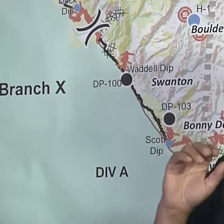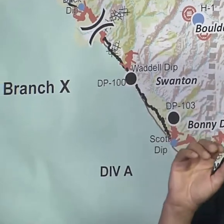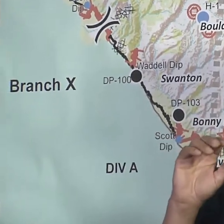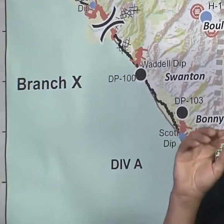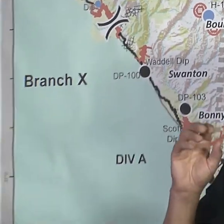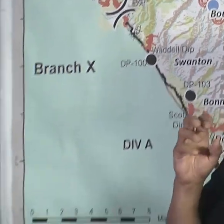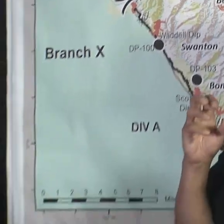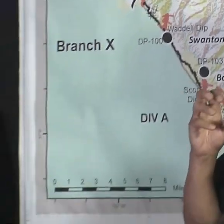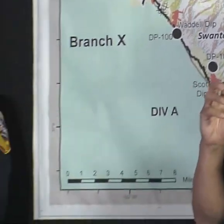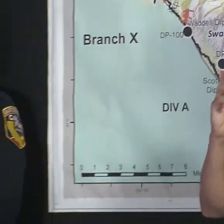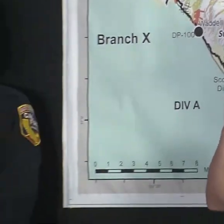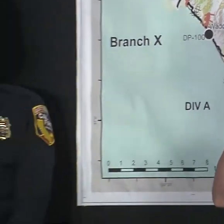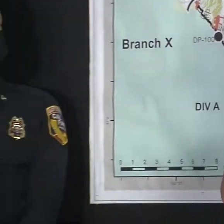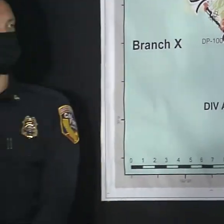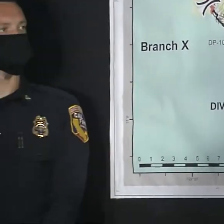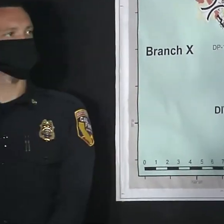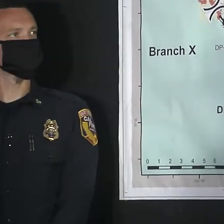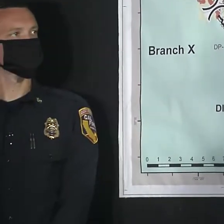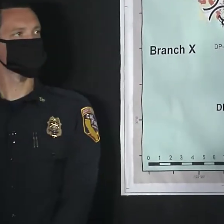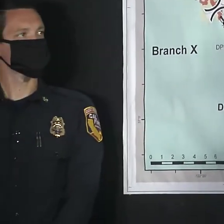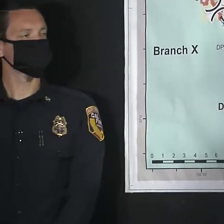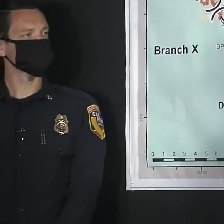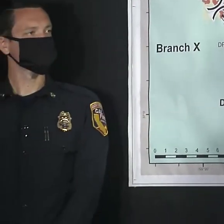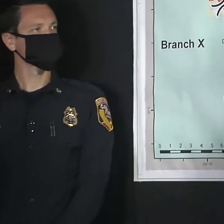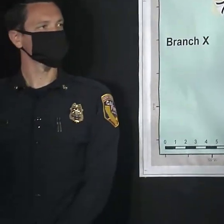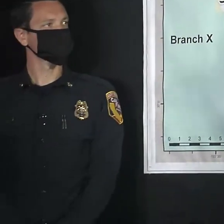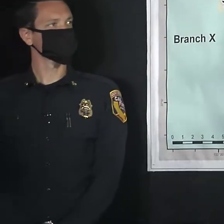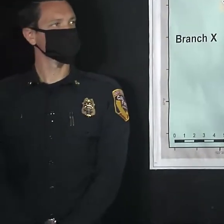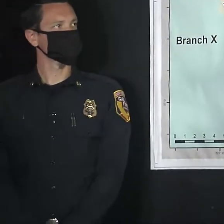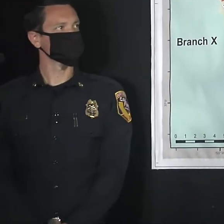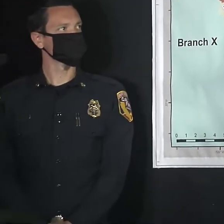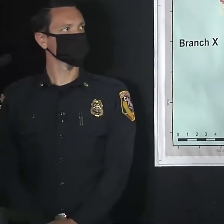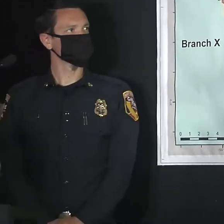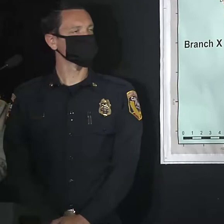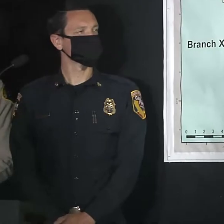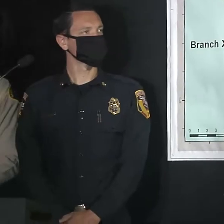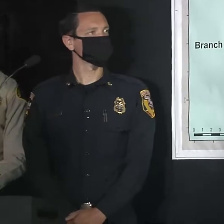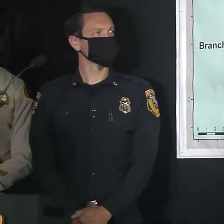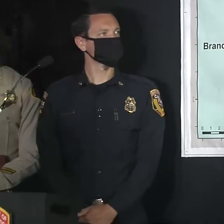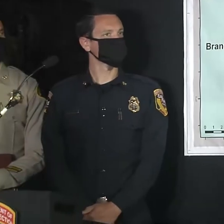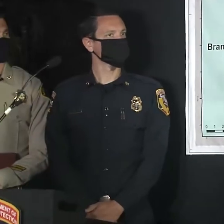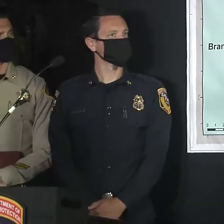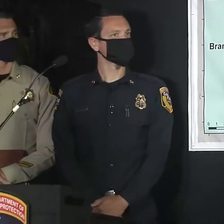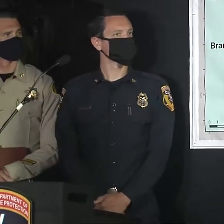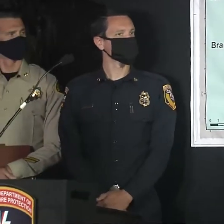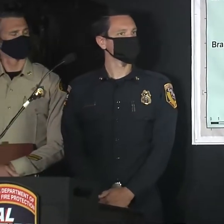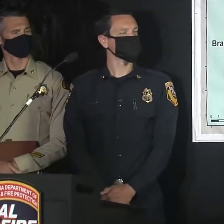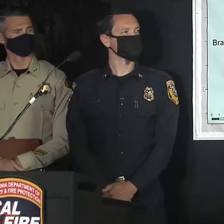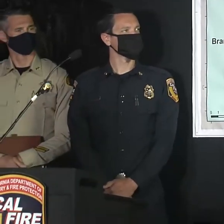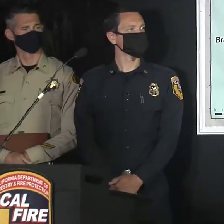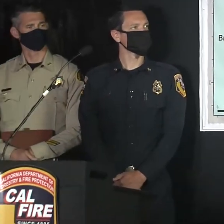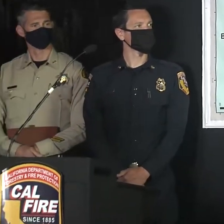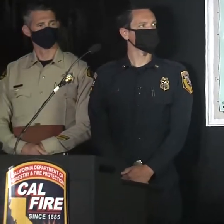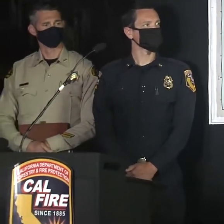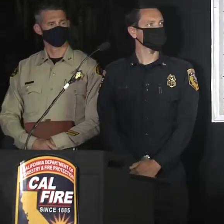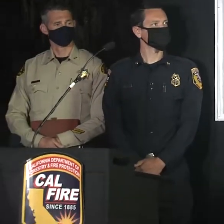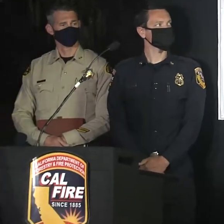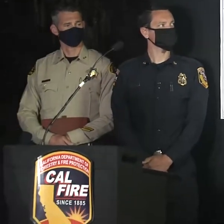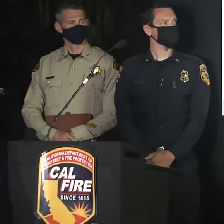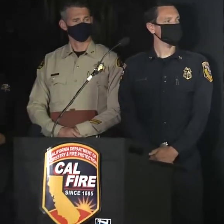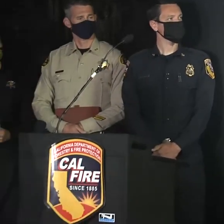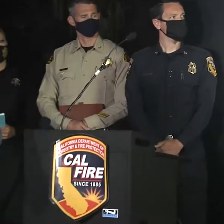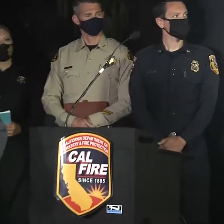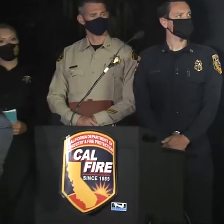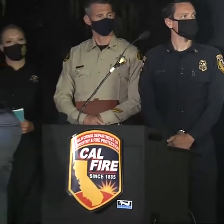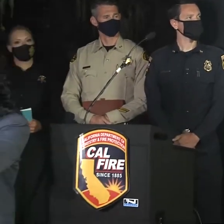we've been able to establish a group that's gone in starting yesterday, getting deep into some of these road systems. Some of are a little bit more working than others, but